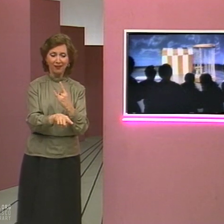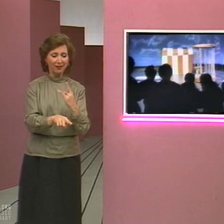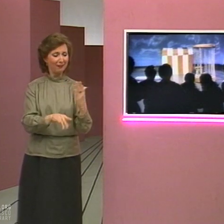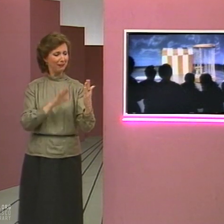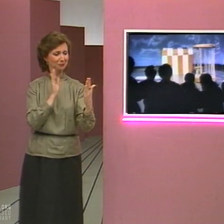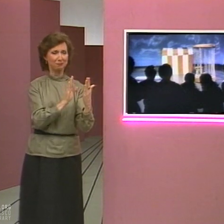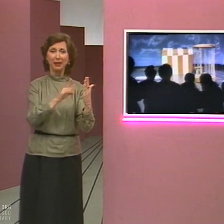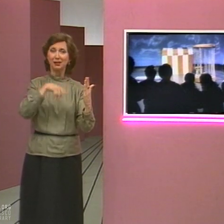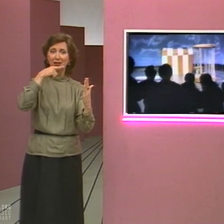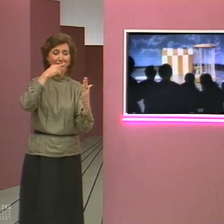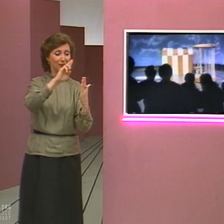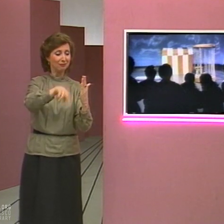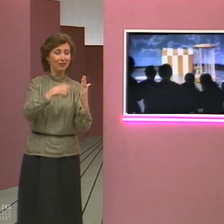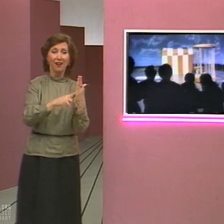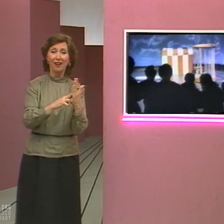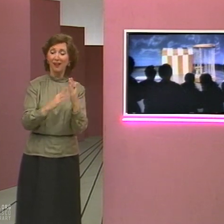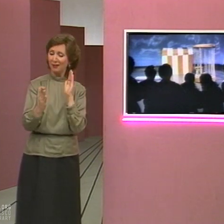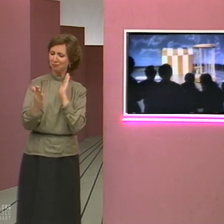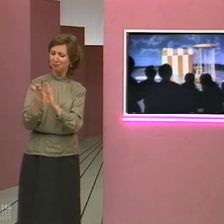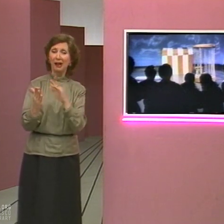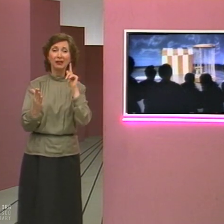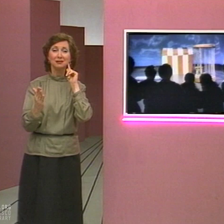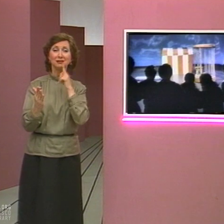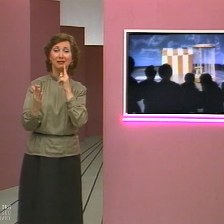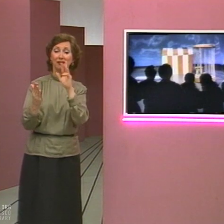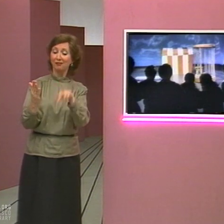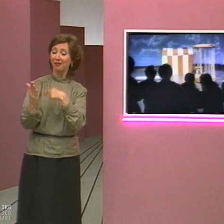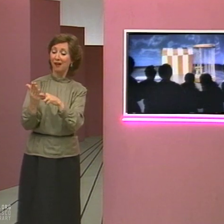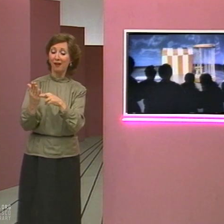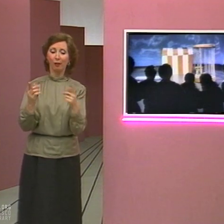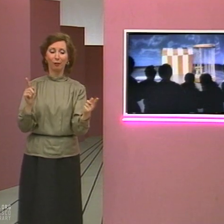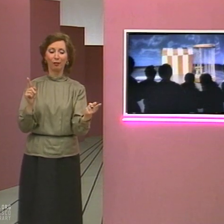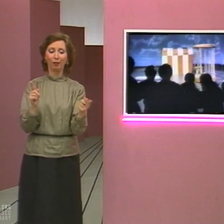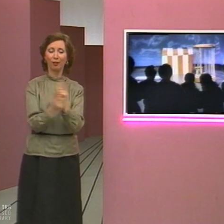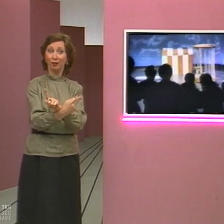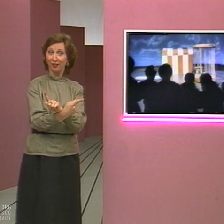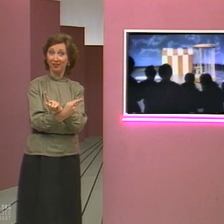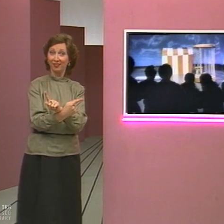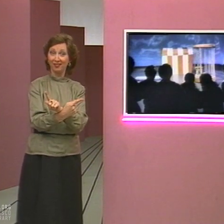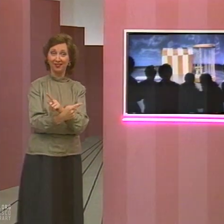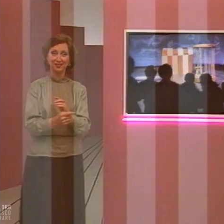about the reversal of society's roles, typical of hearing and deaf people.